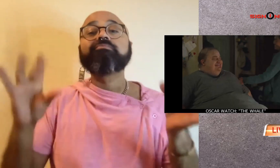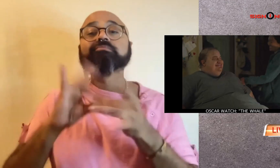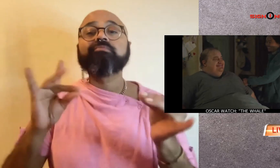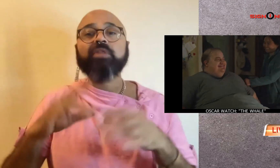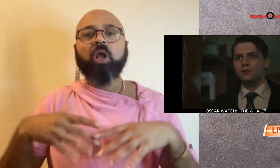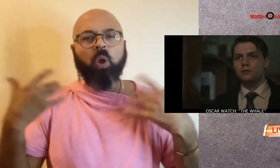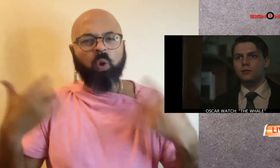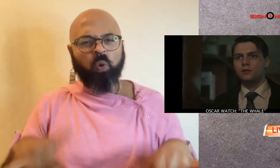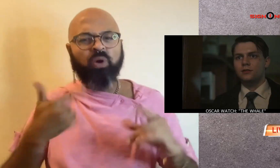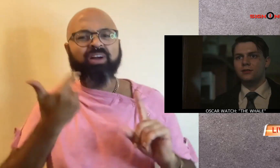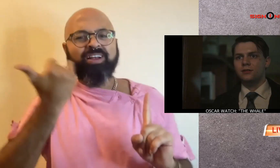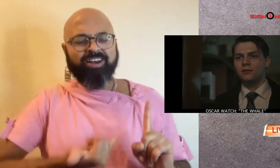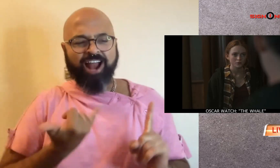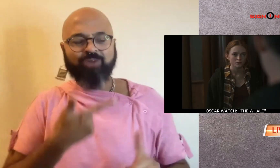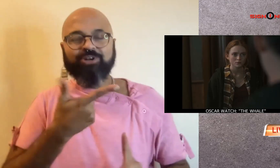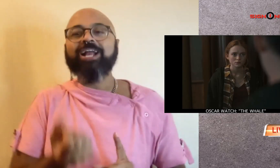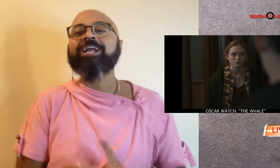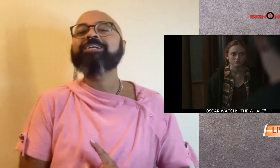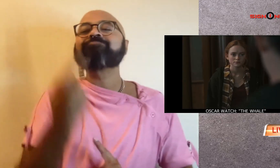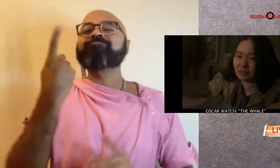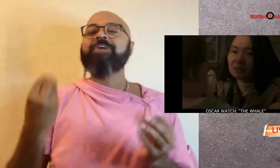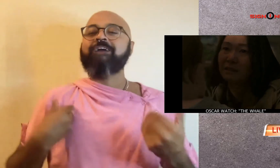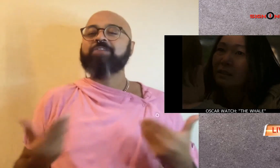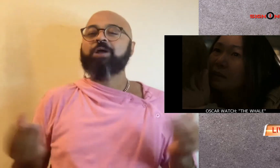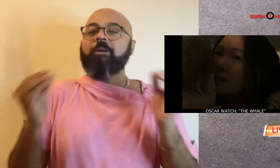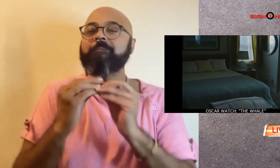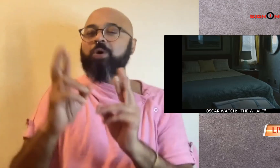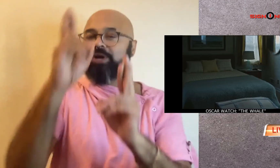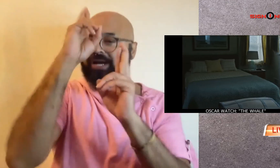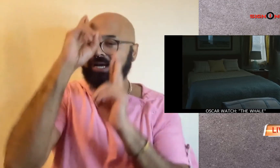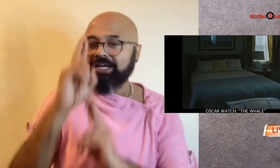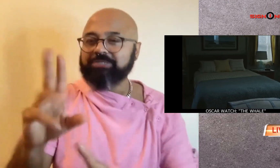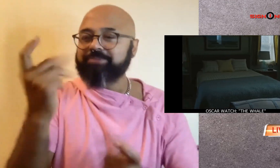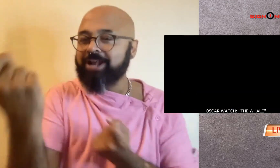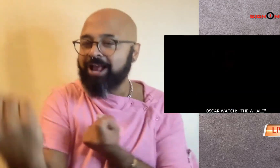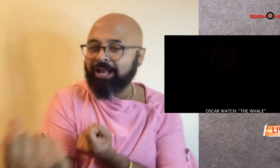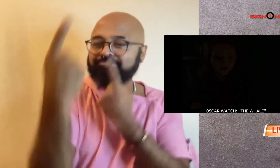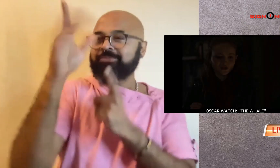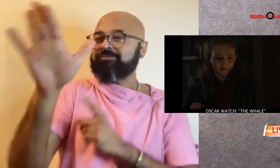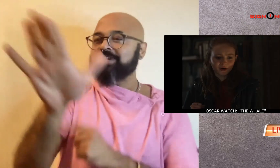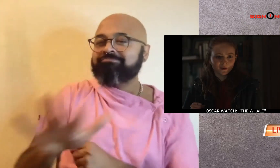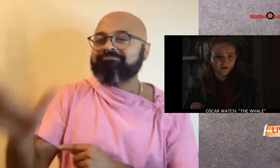Fraser he he now has more respect and understanding of people who live with obesity.